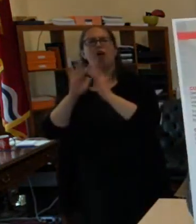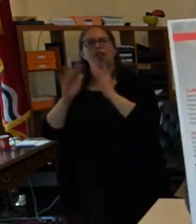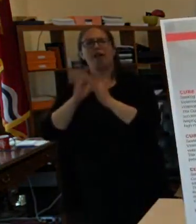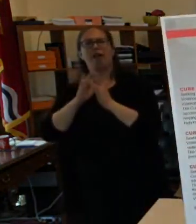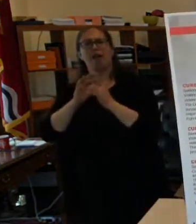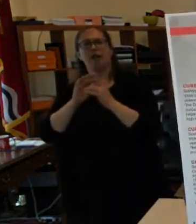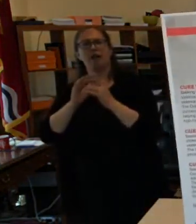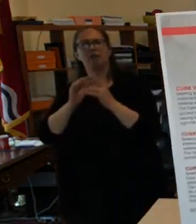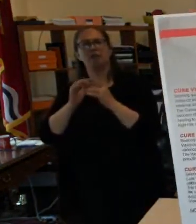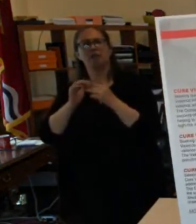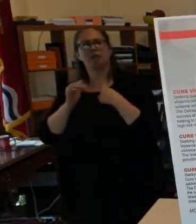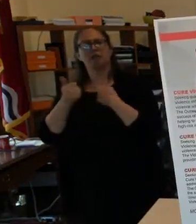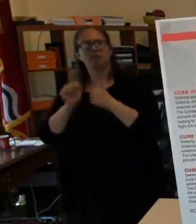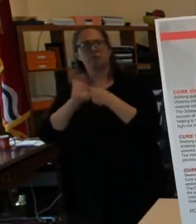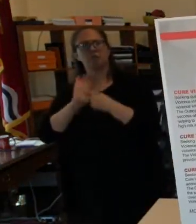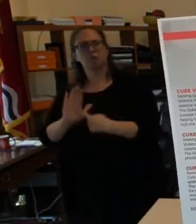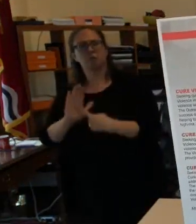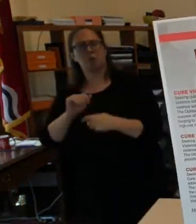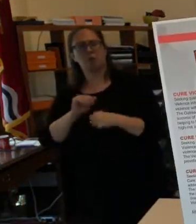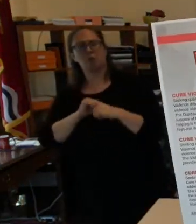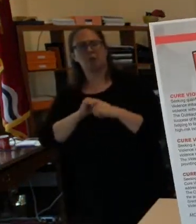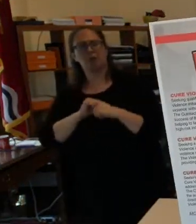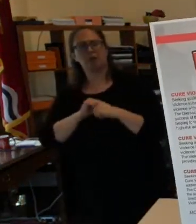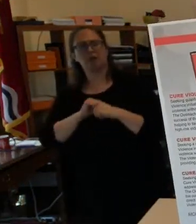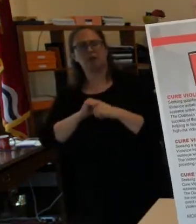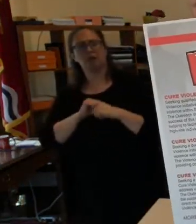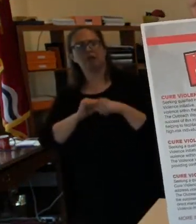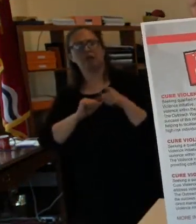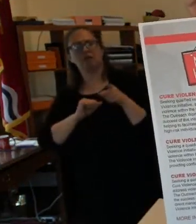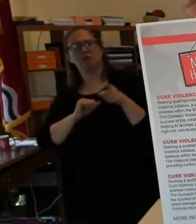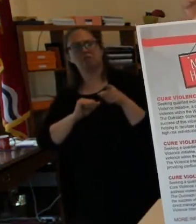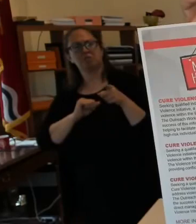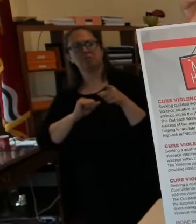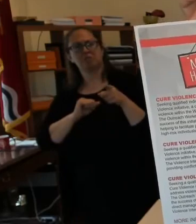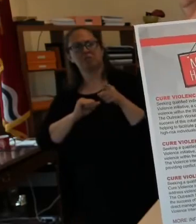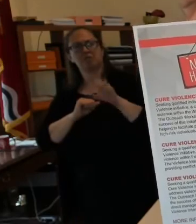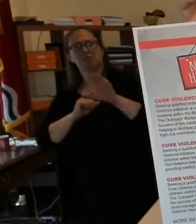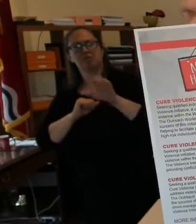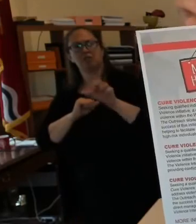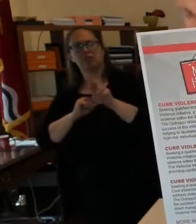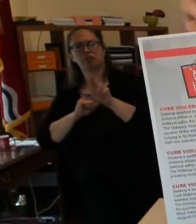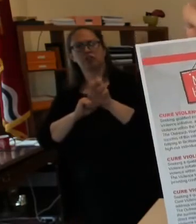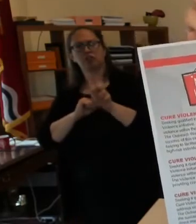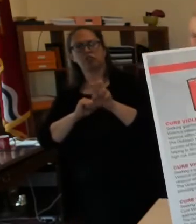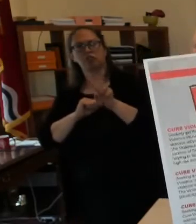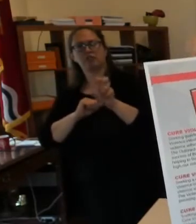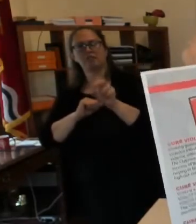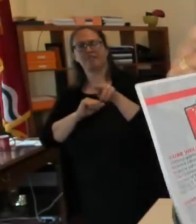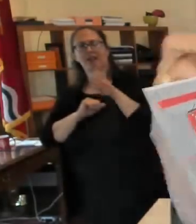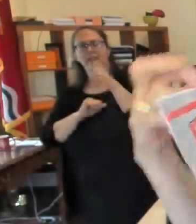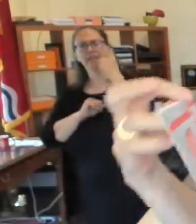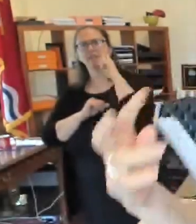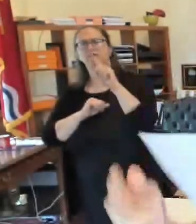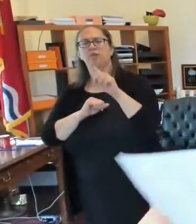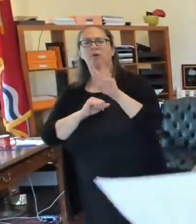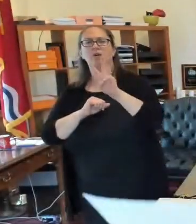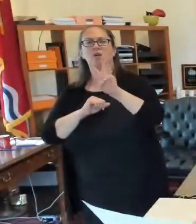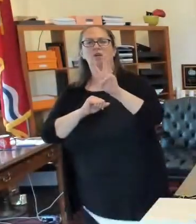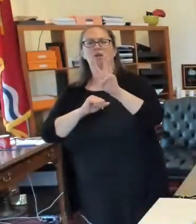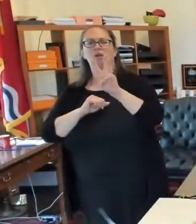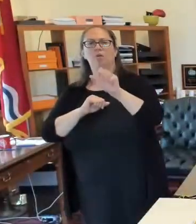me see if I can show it to you here. This is a Cure Violence flyer for the Walnut Park neighborhood. Uh,